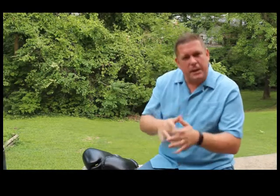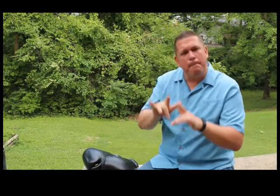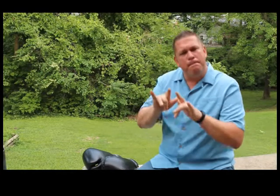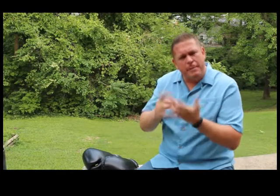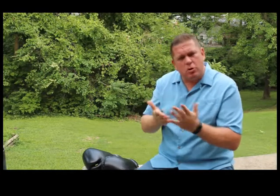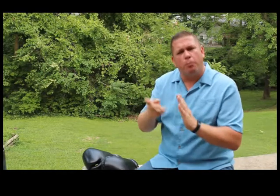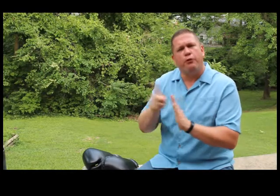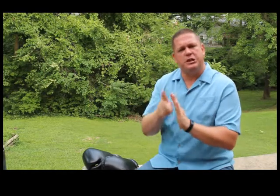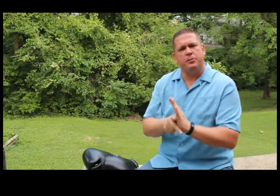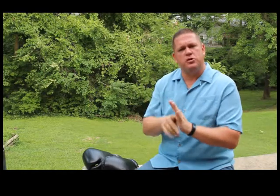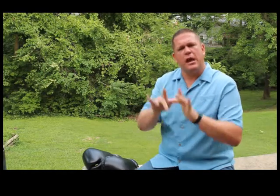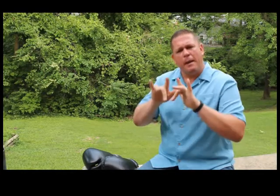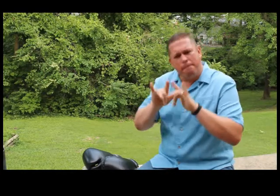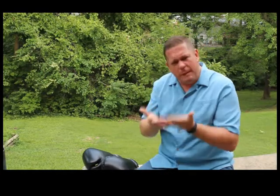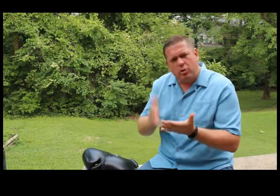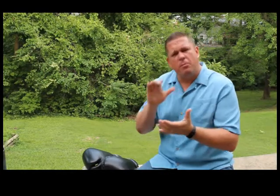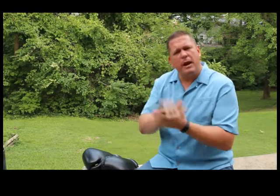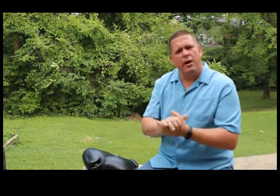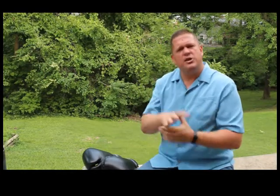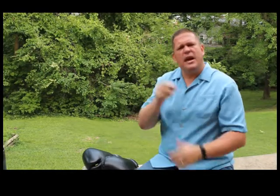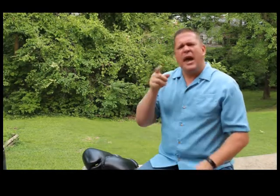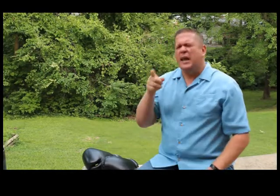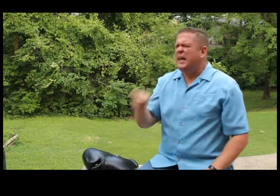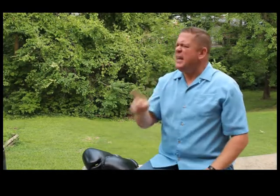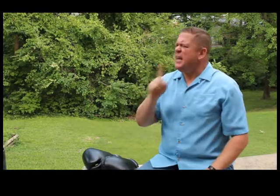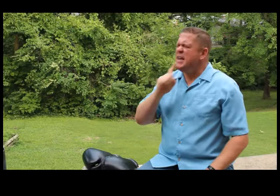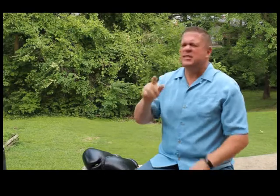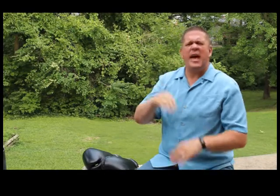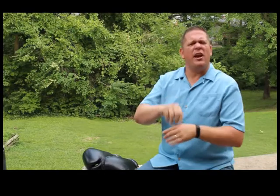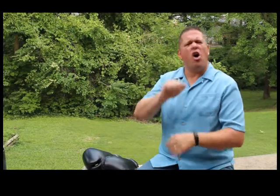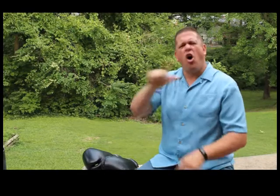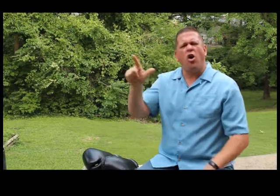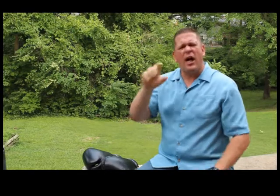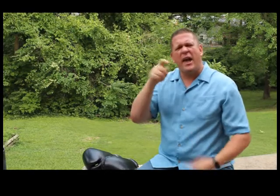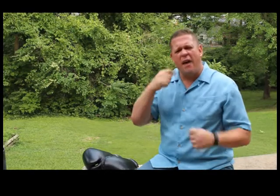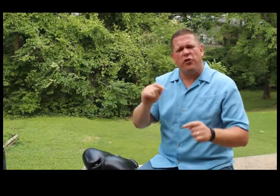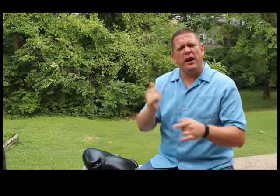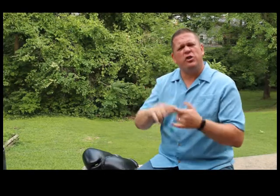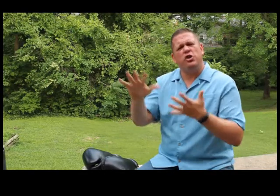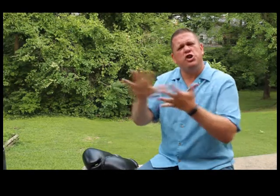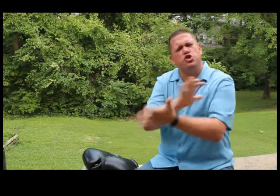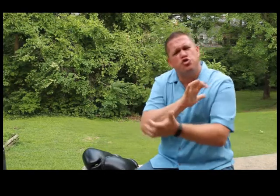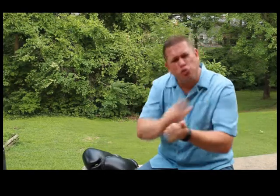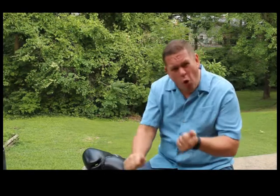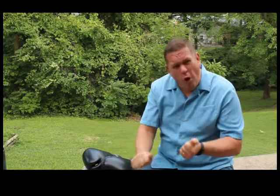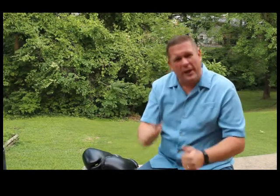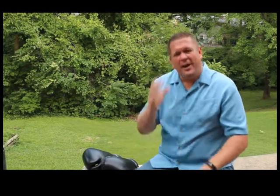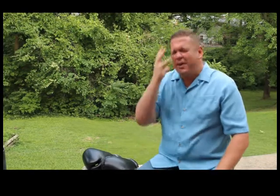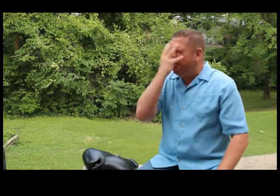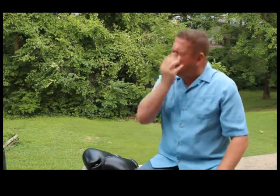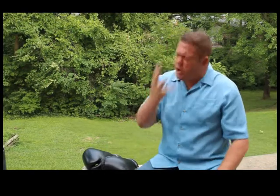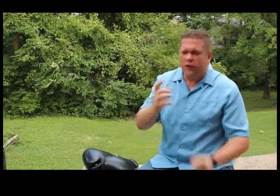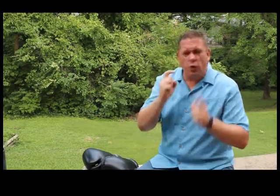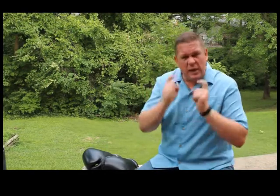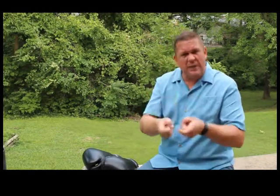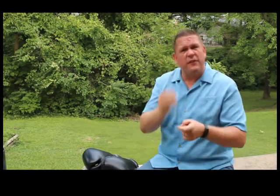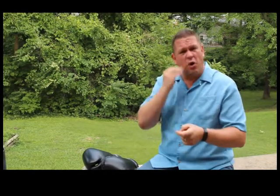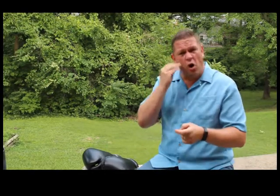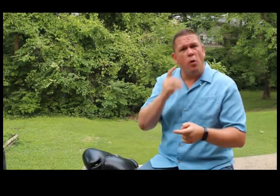biblical principles, biblical marriage, and he is at an all-out effort now to destroy the beautiful gift of the home